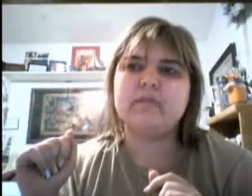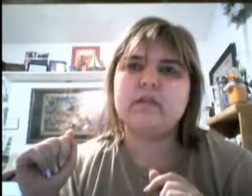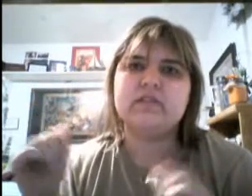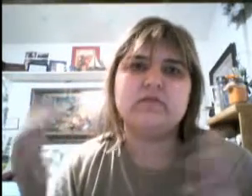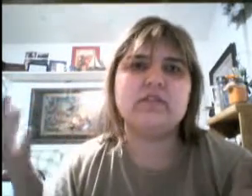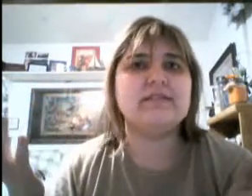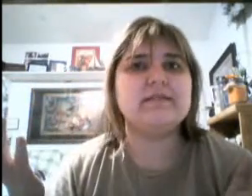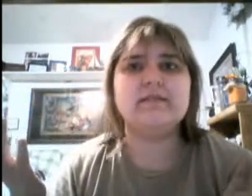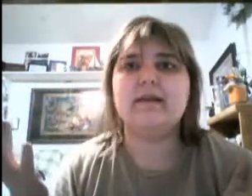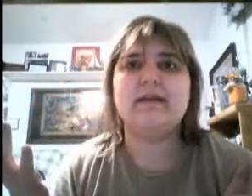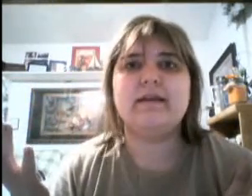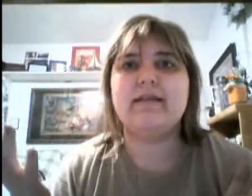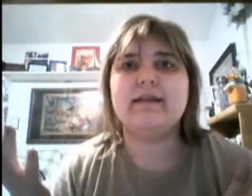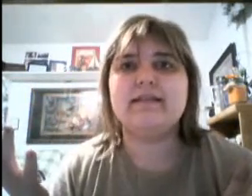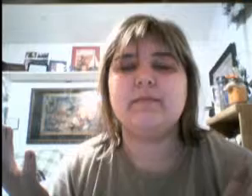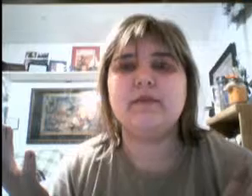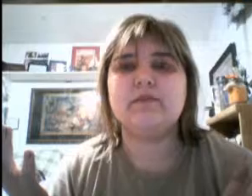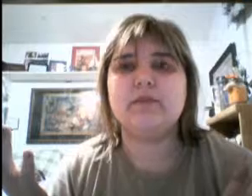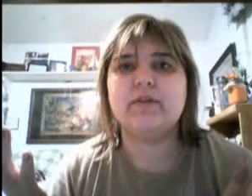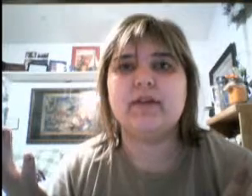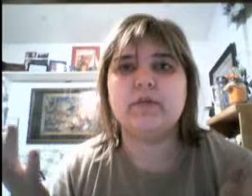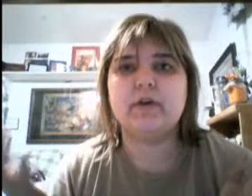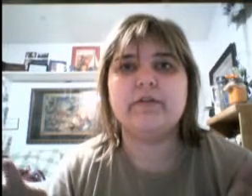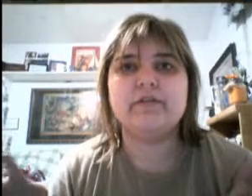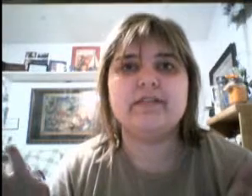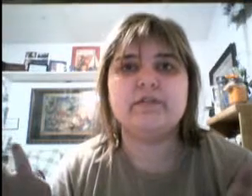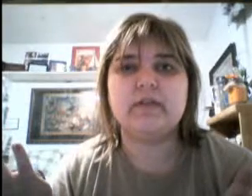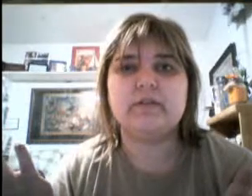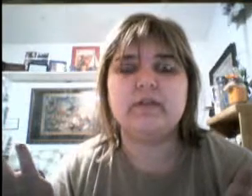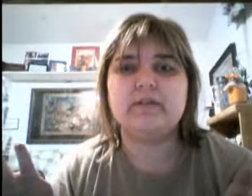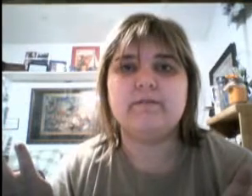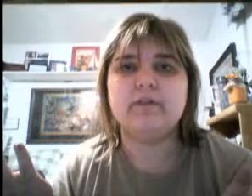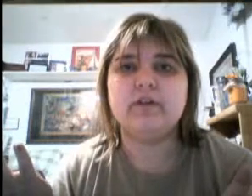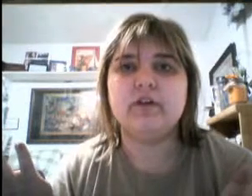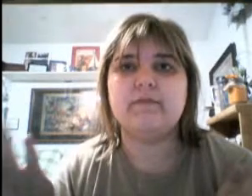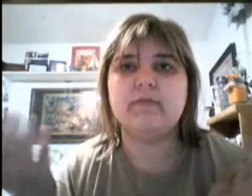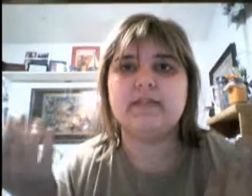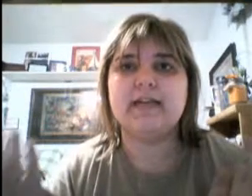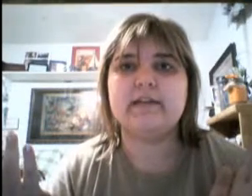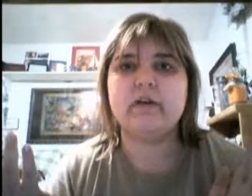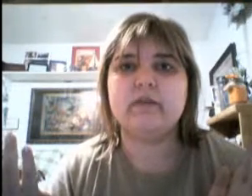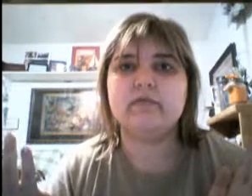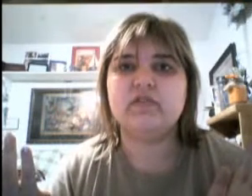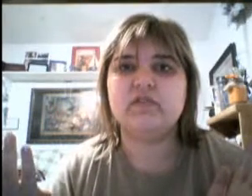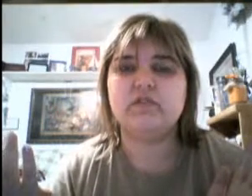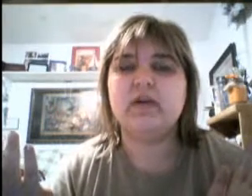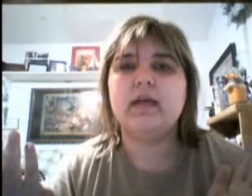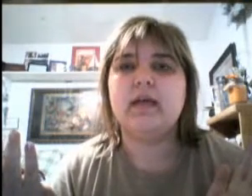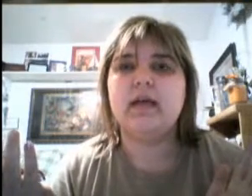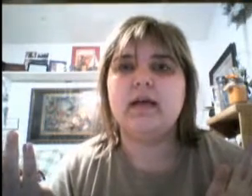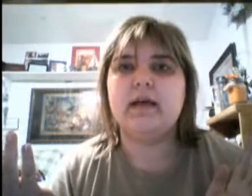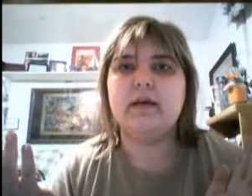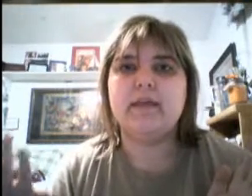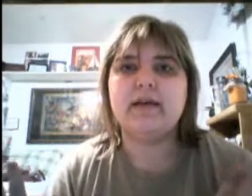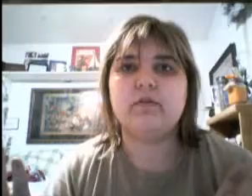So, just in case anybody's wondering, and you want to go to D23 in the future, if you decide to go to a panel,